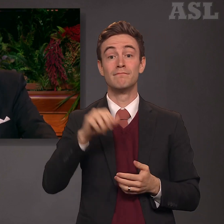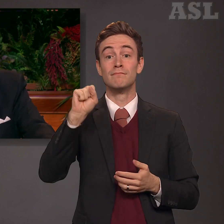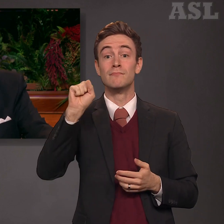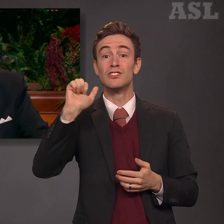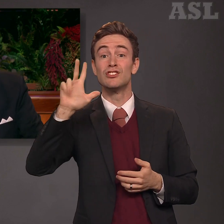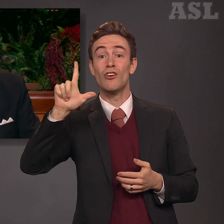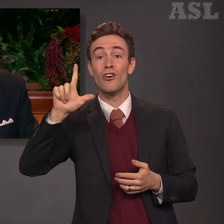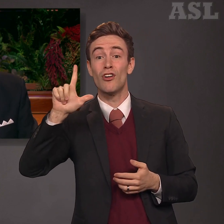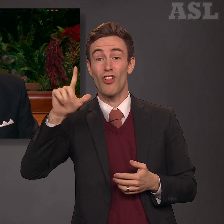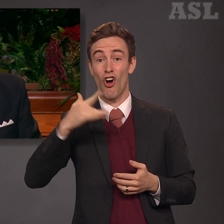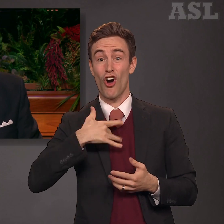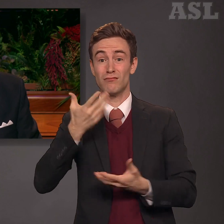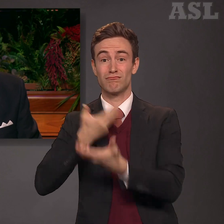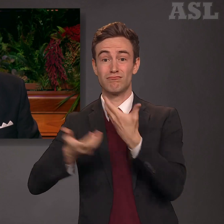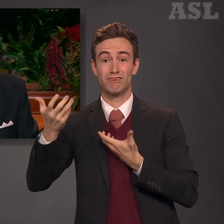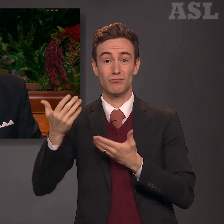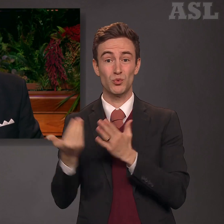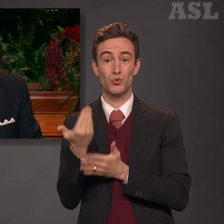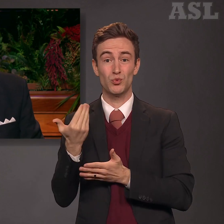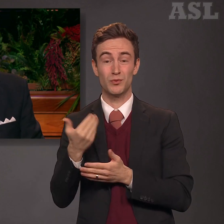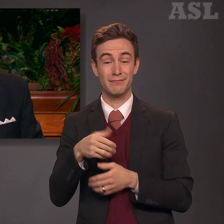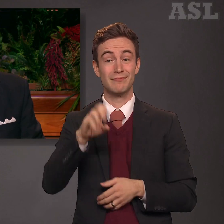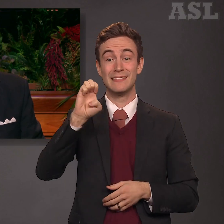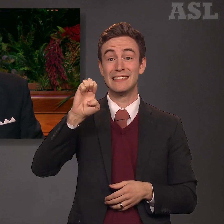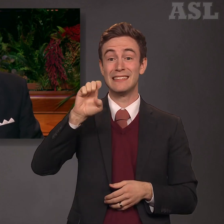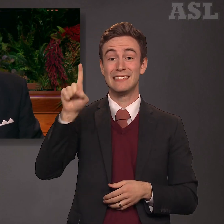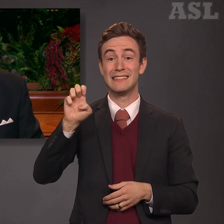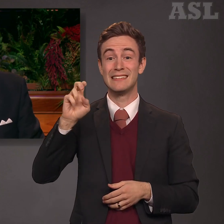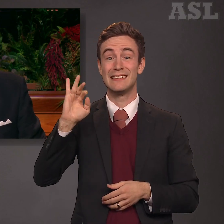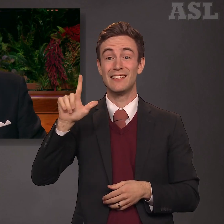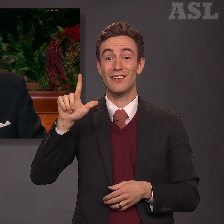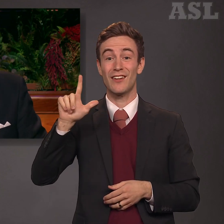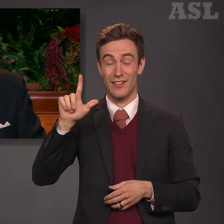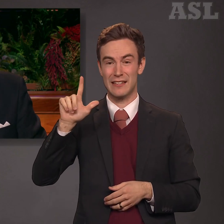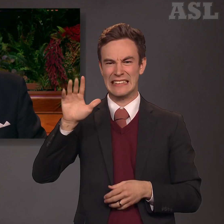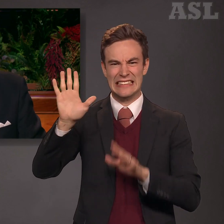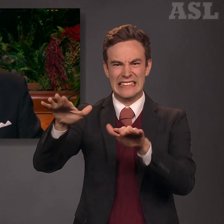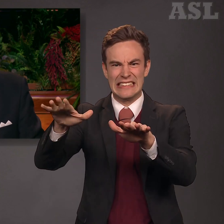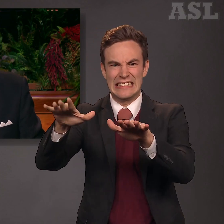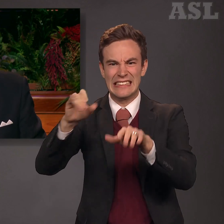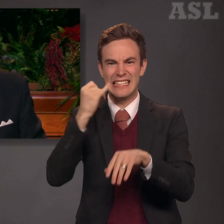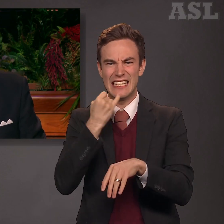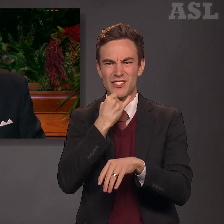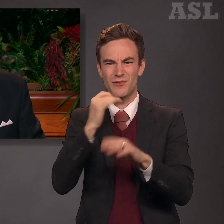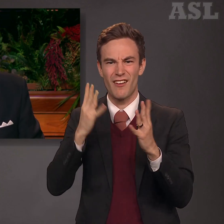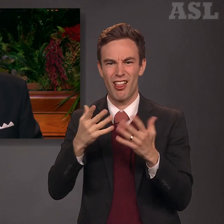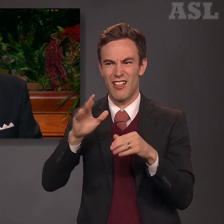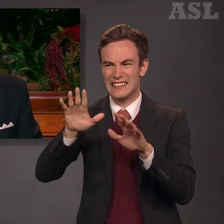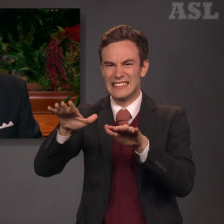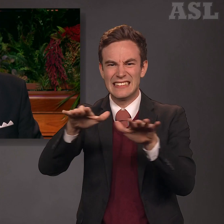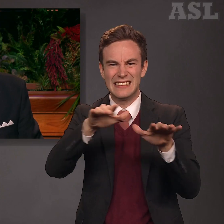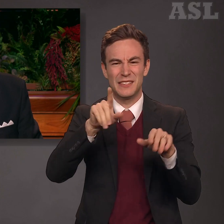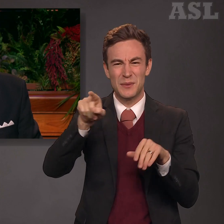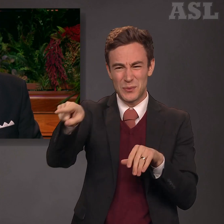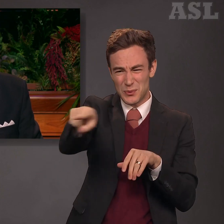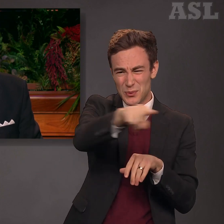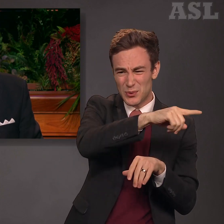Ezekiel called on all of ancient Israel to cast off her past and make a new heart and a new spirit.